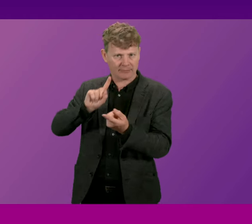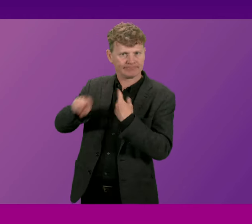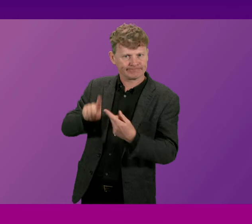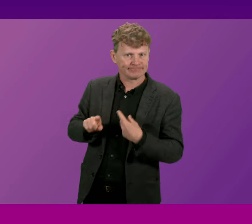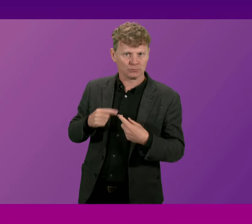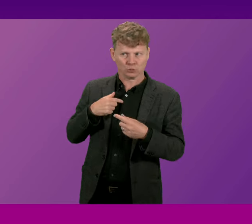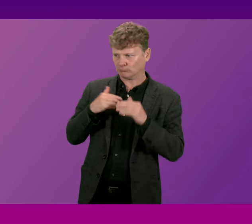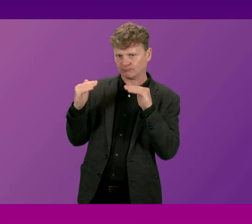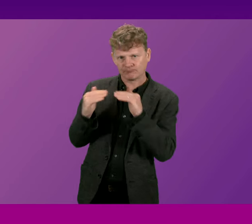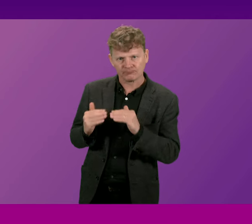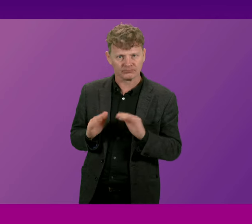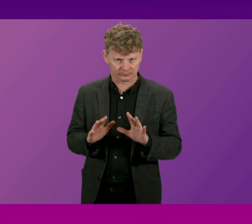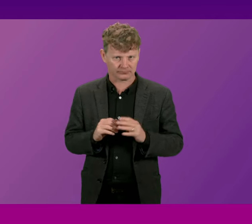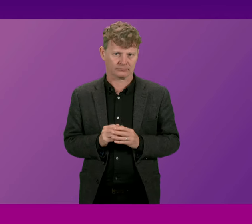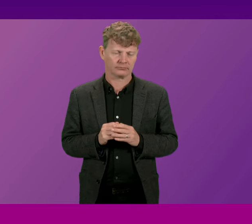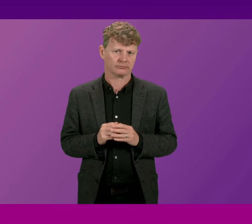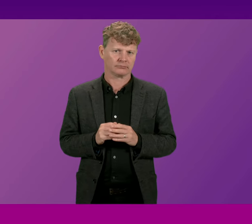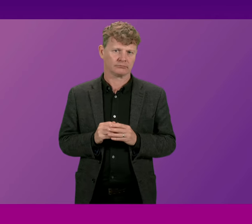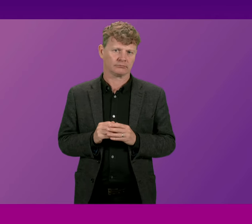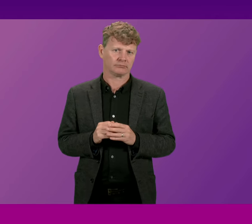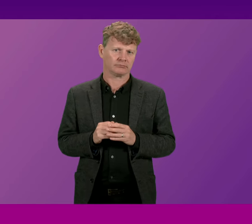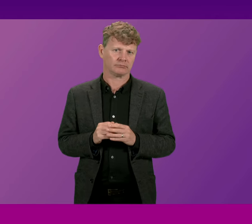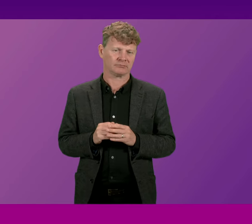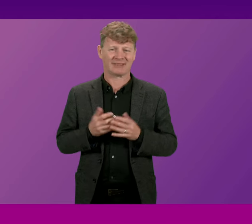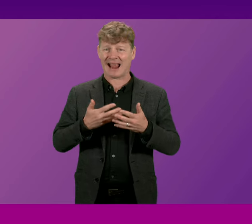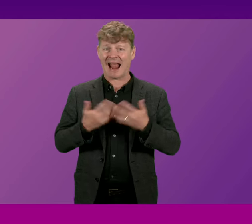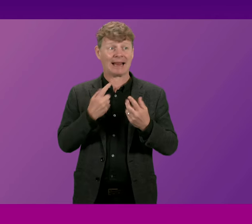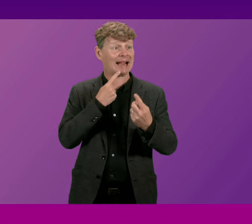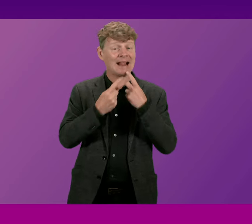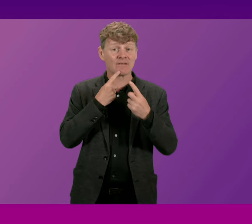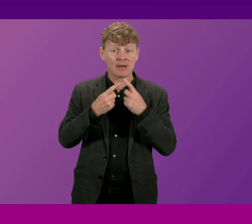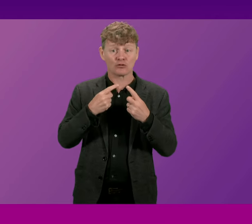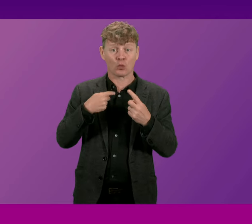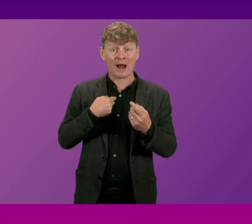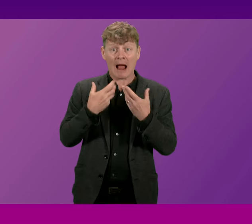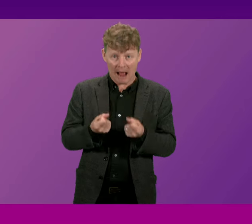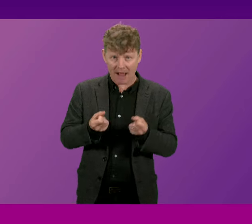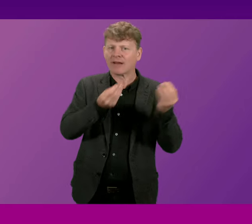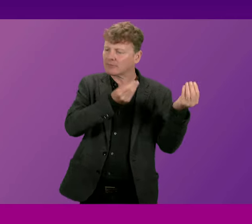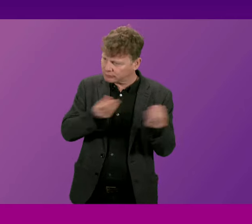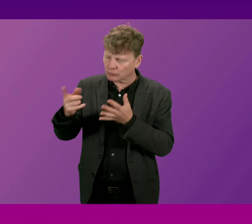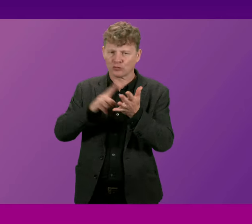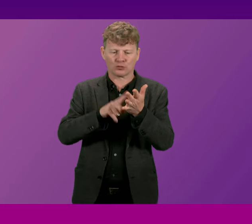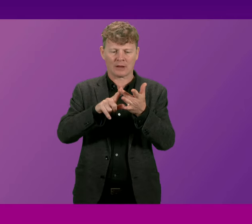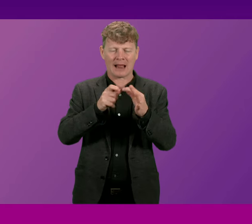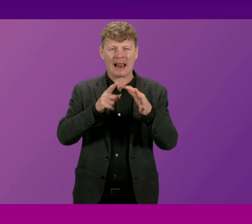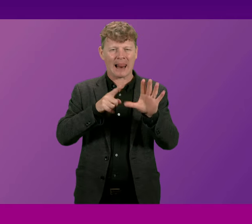effectively as possible and for any of the information that we hold to be available to Libyan authorities as appropriate